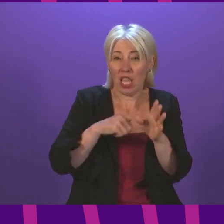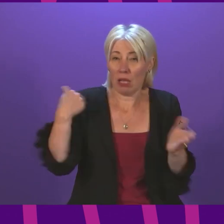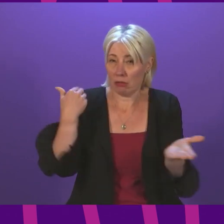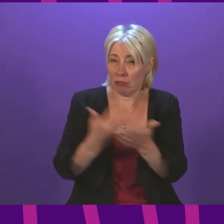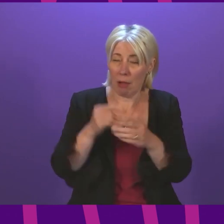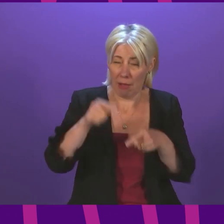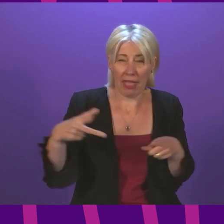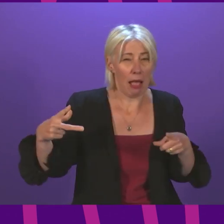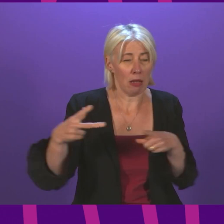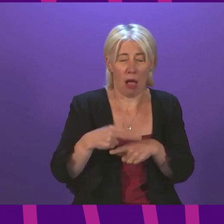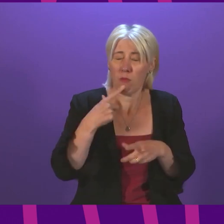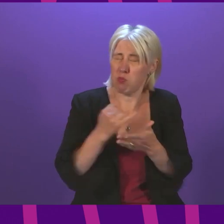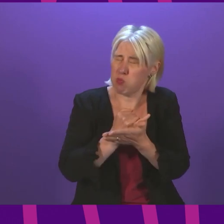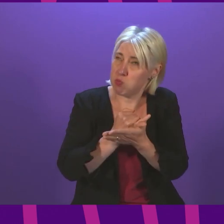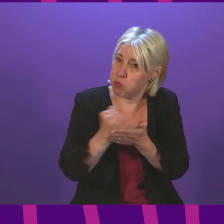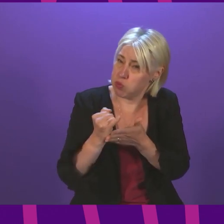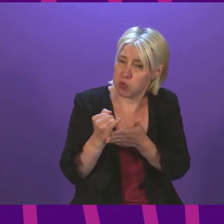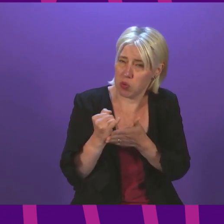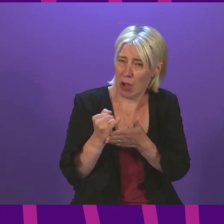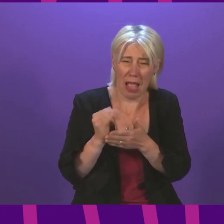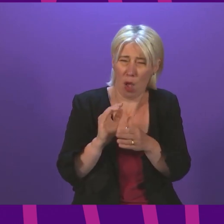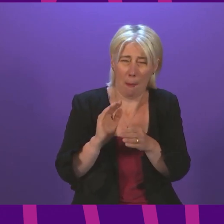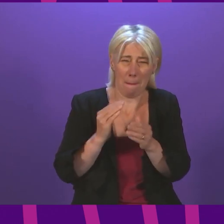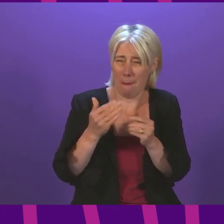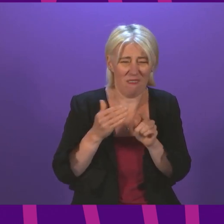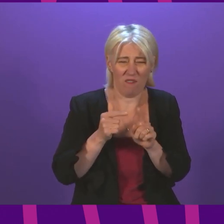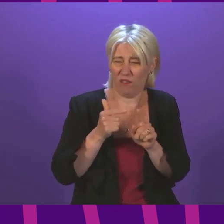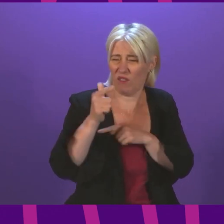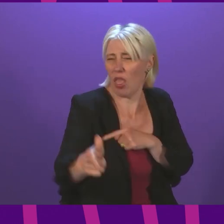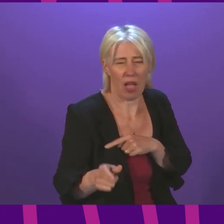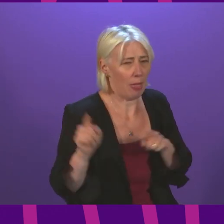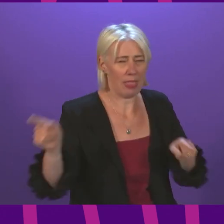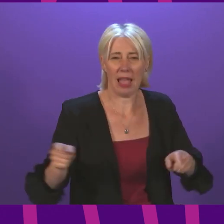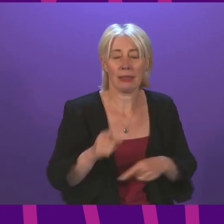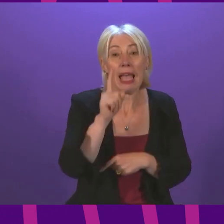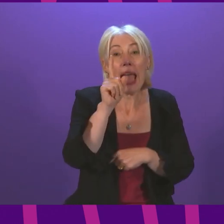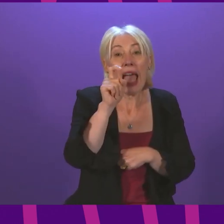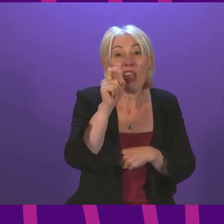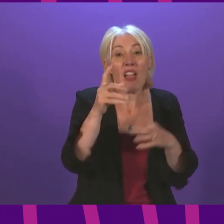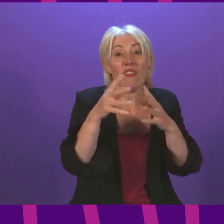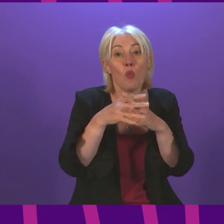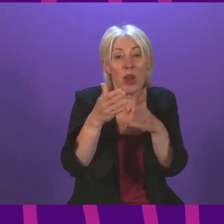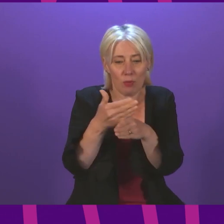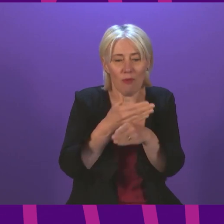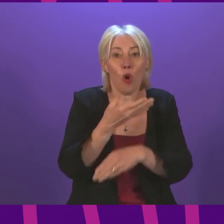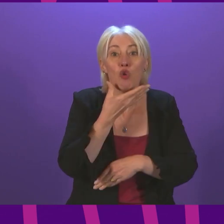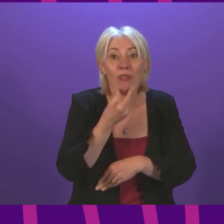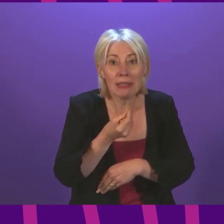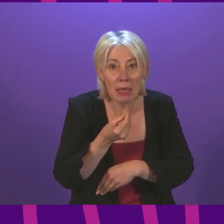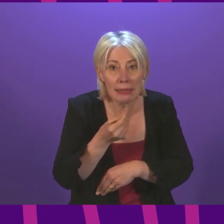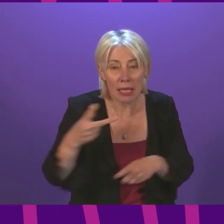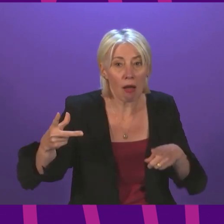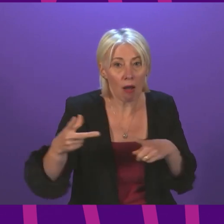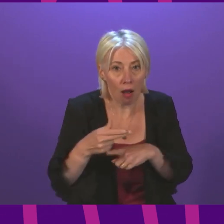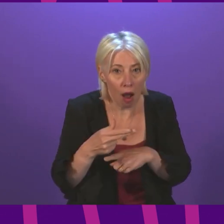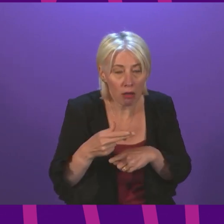vindictive even beyond austerity. It comes 11 weeks before Christmas and it is